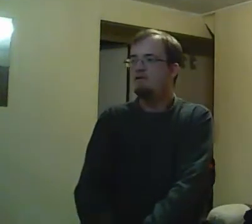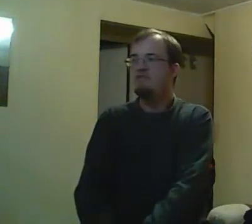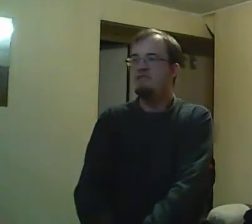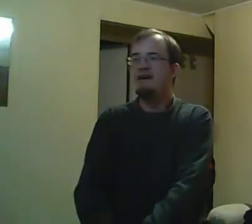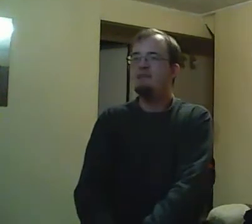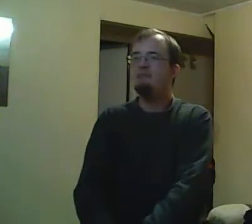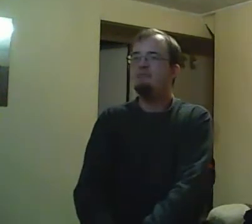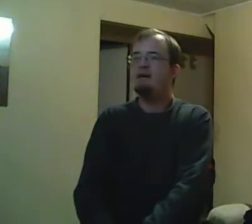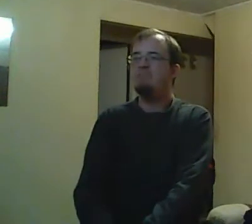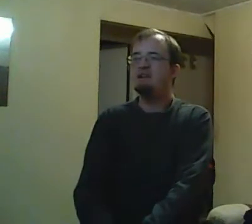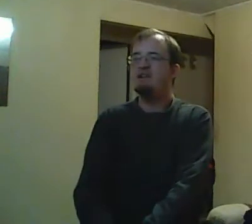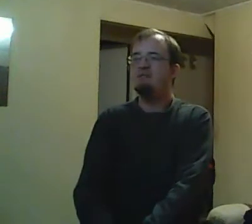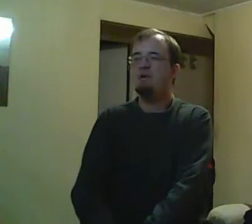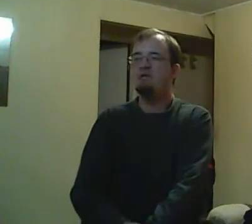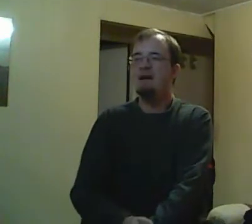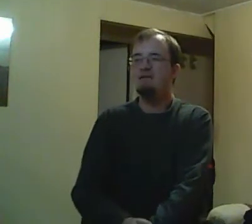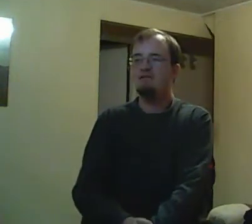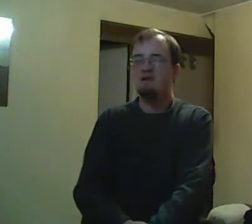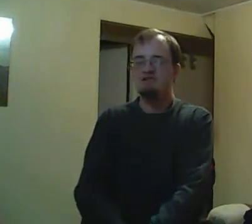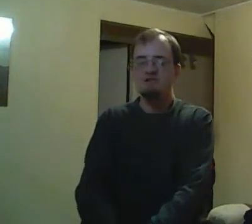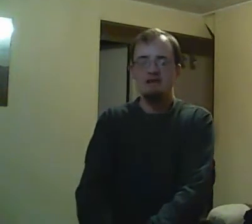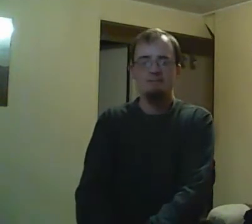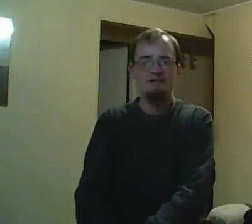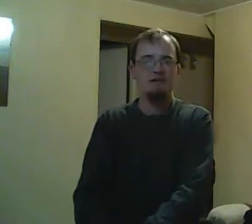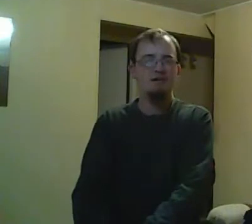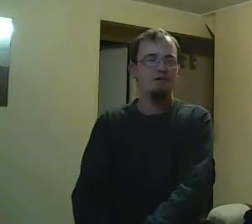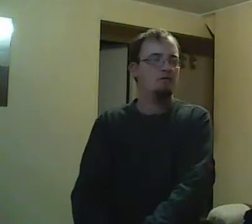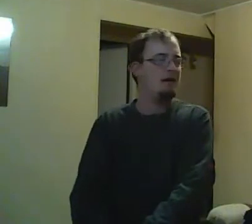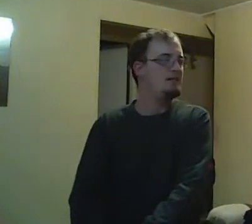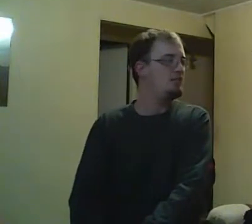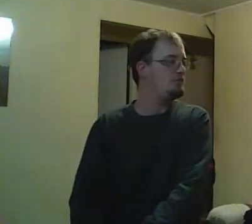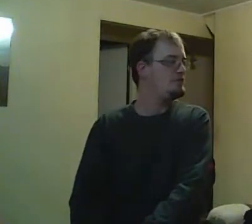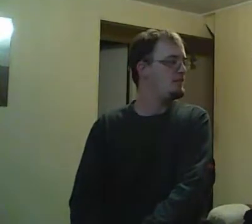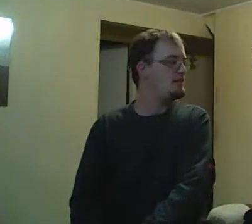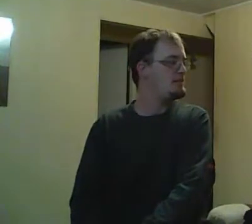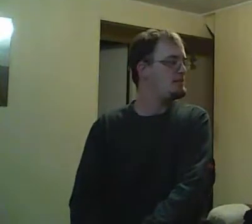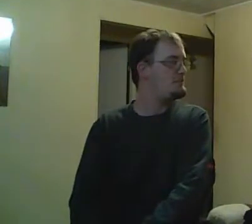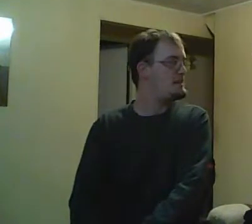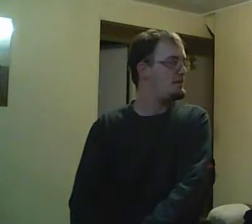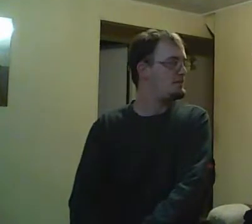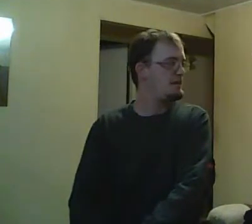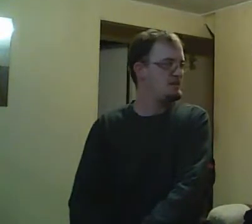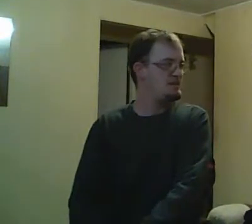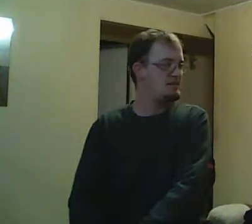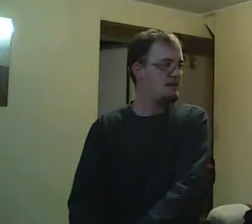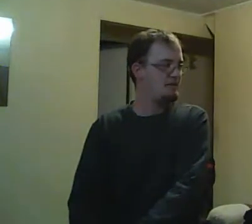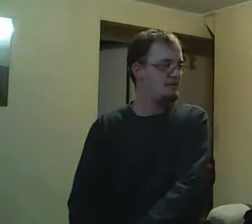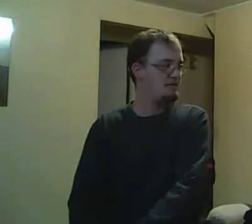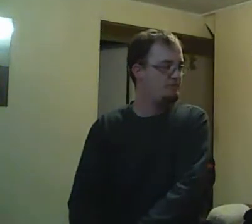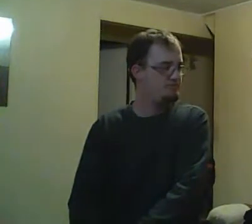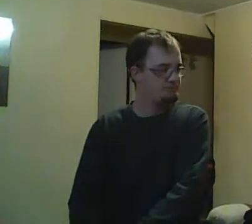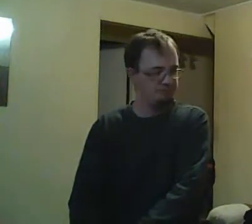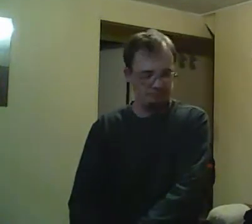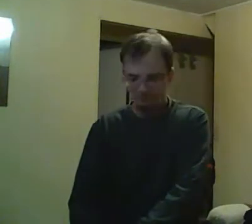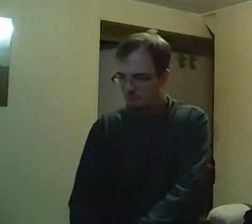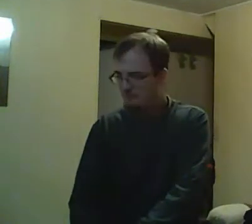still in the painted feathered clothes and all that. And that's kind of like, he must be in a zombie trance because it's like,